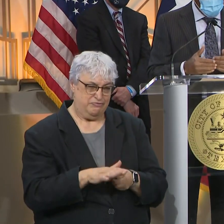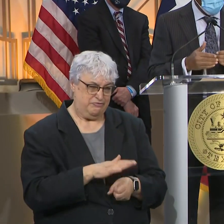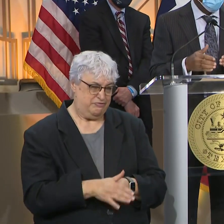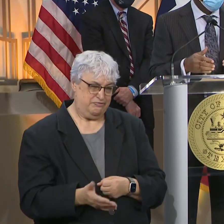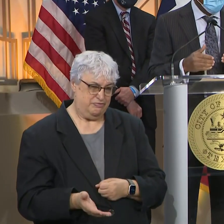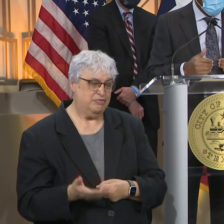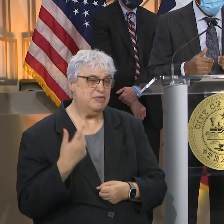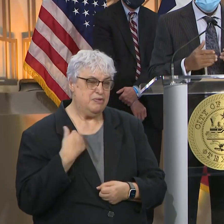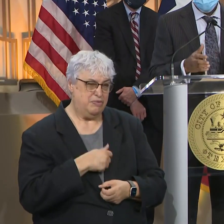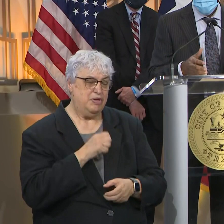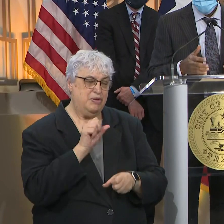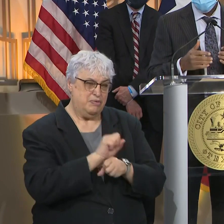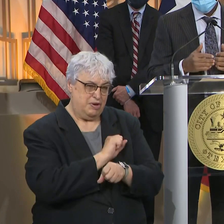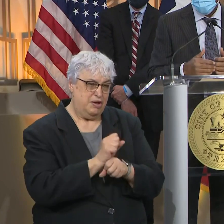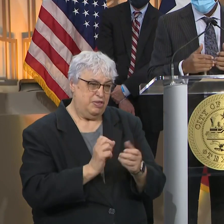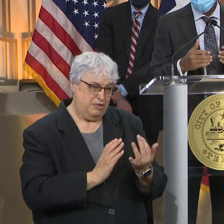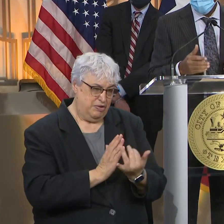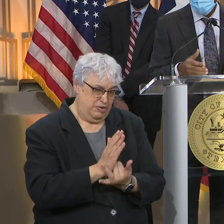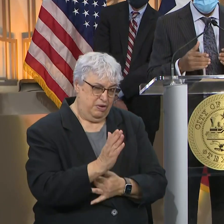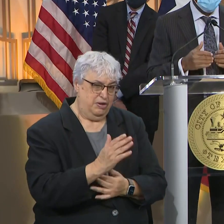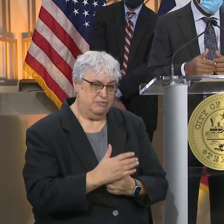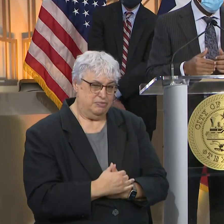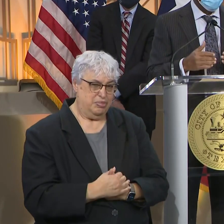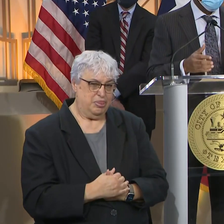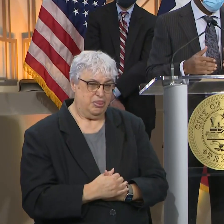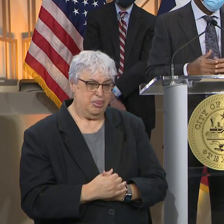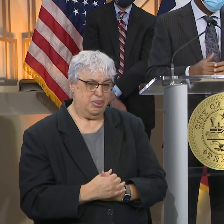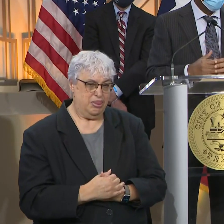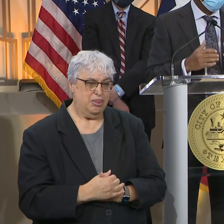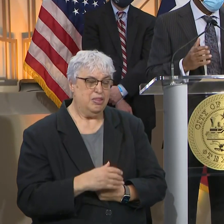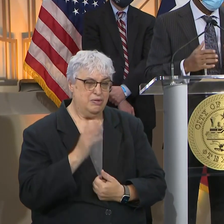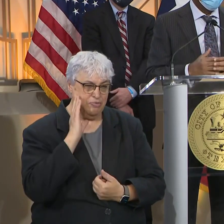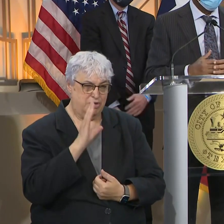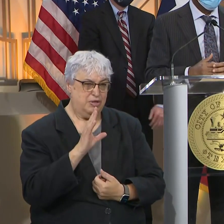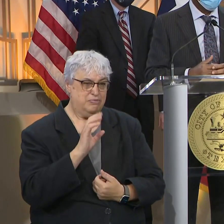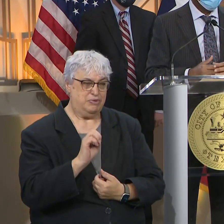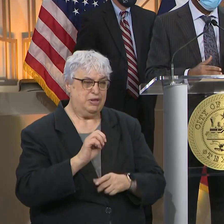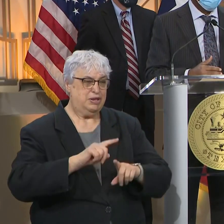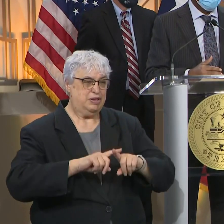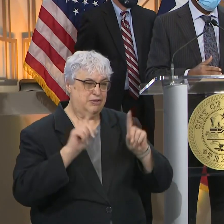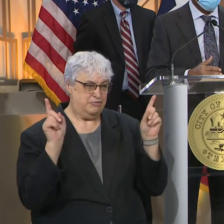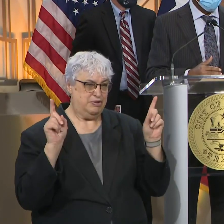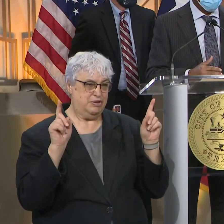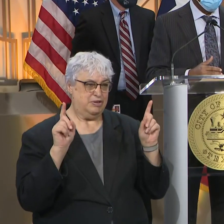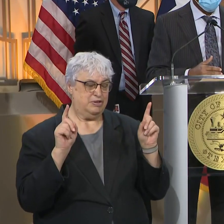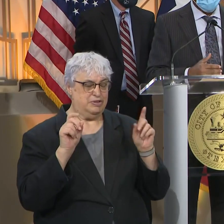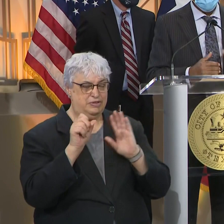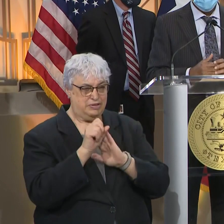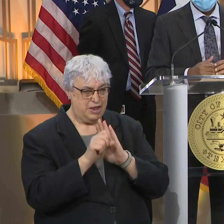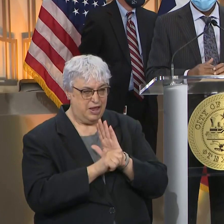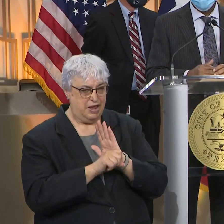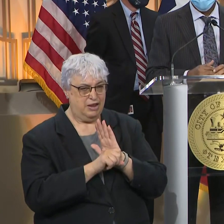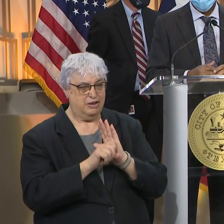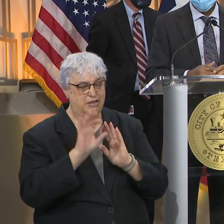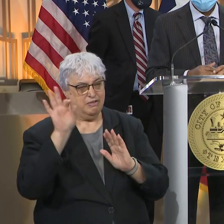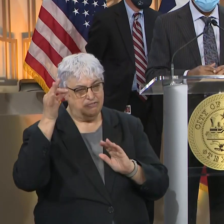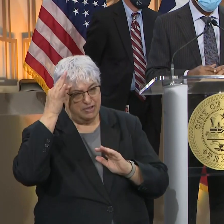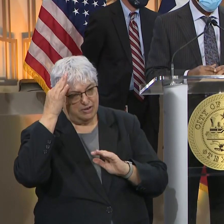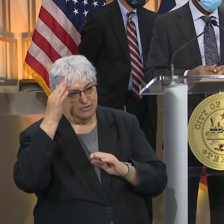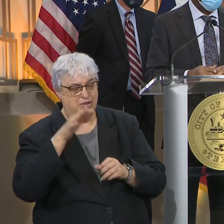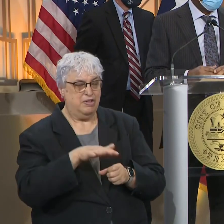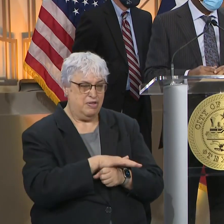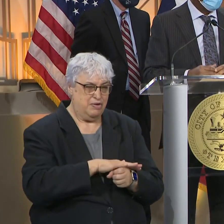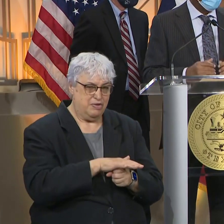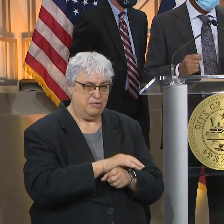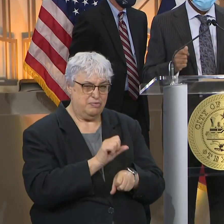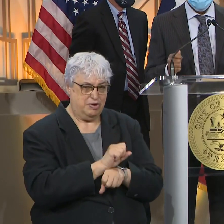But we're going to work through it. We're going to work through it. And it's going to require all of the different partners, state, federal, local, to be working together